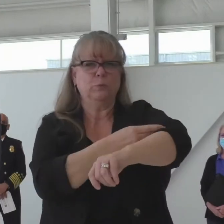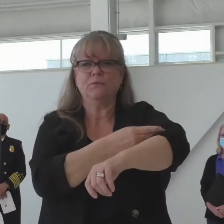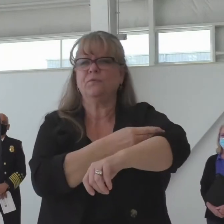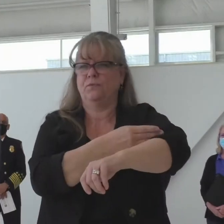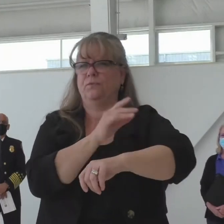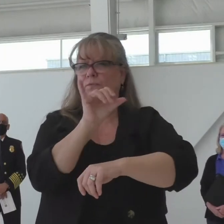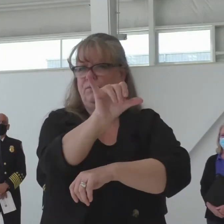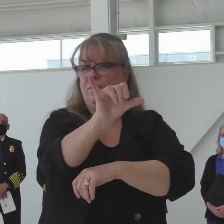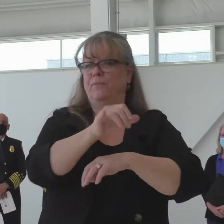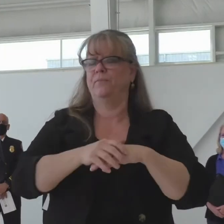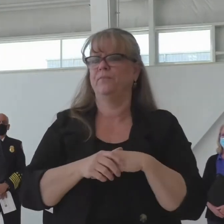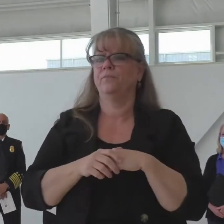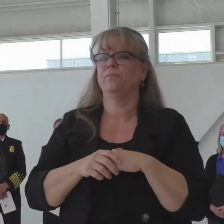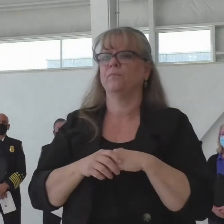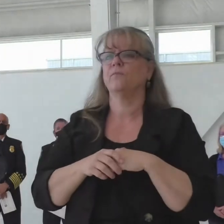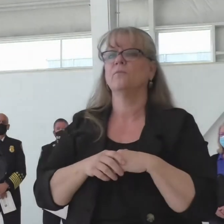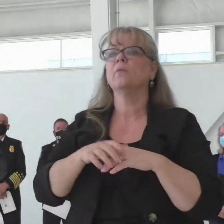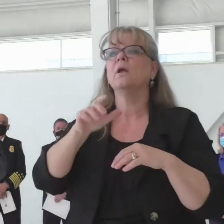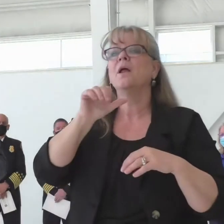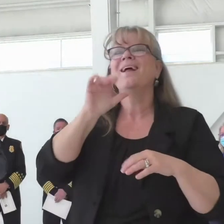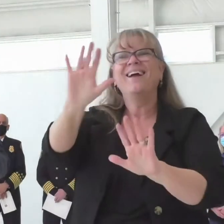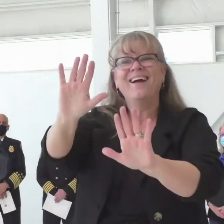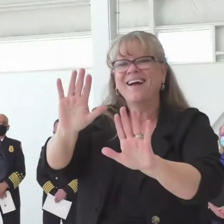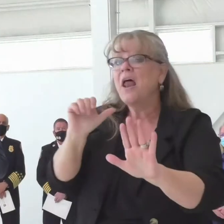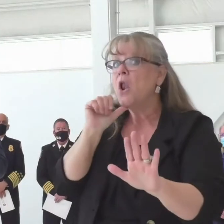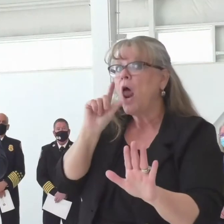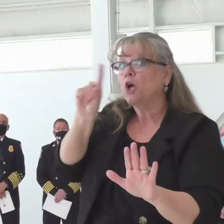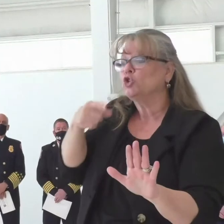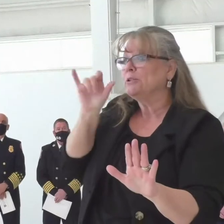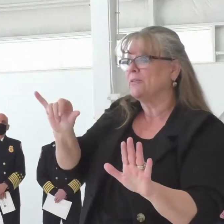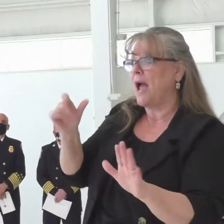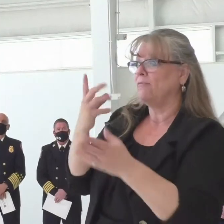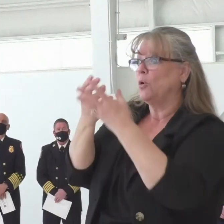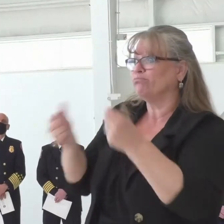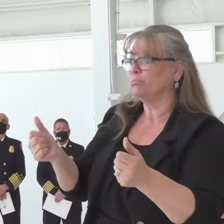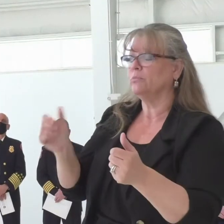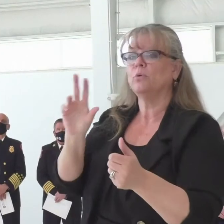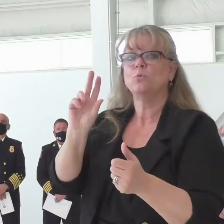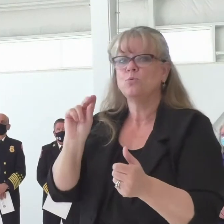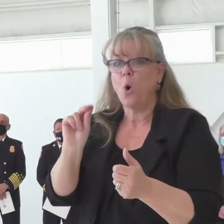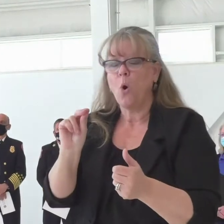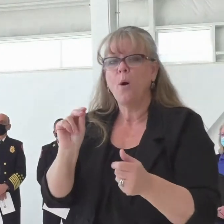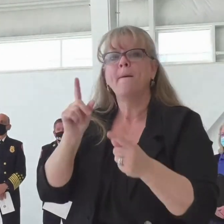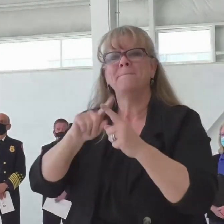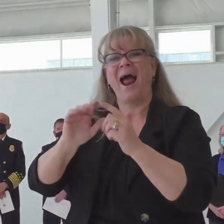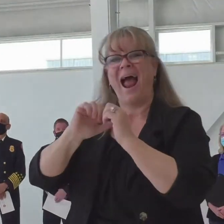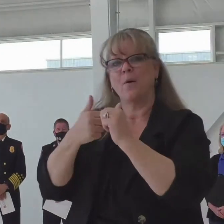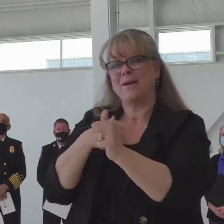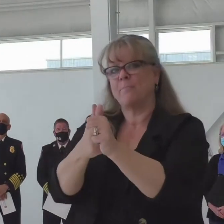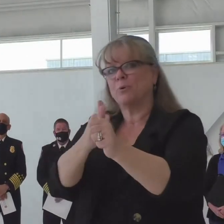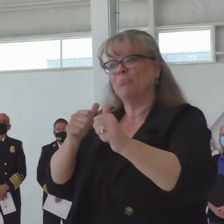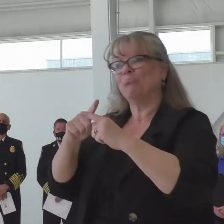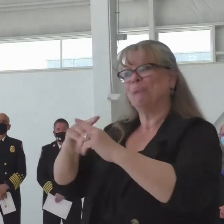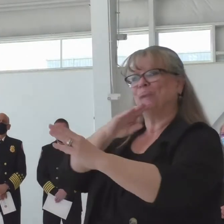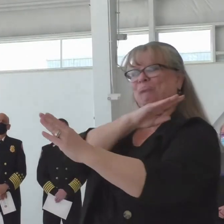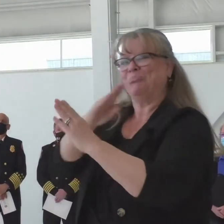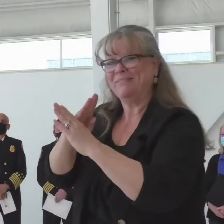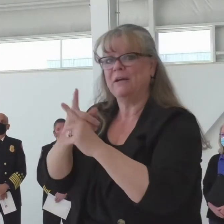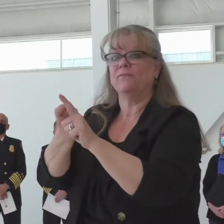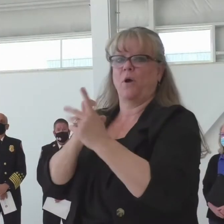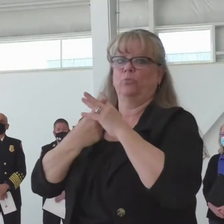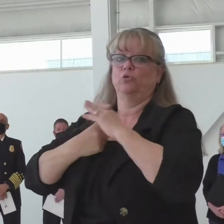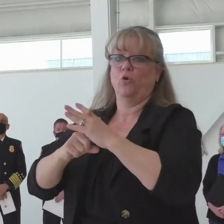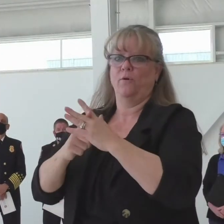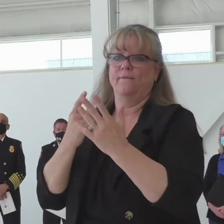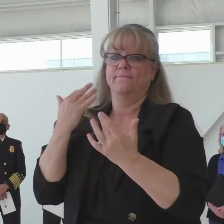is not just a suppression issue. It's also a mitigation issue. Mitigation and suppression are symbiotic in this world and we have to continue to do